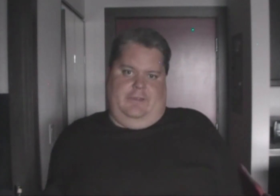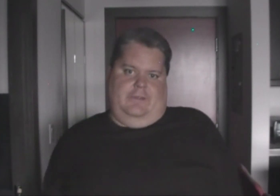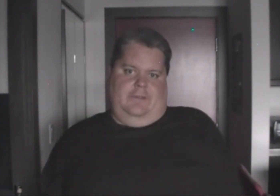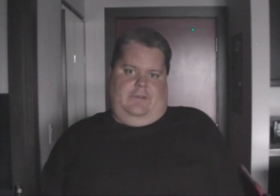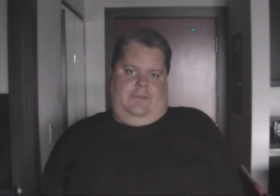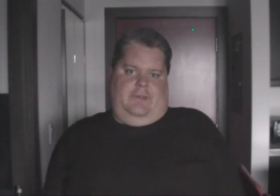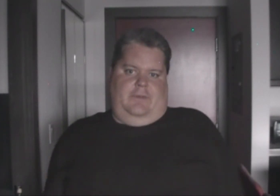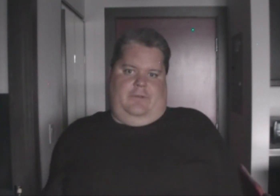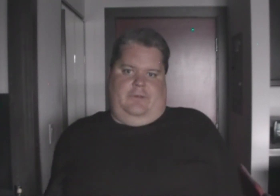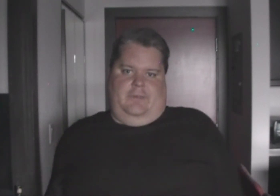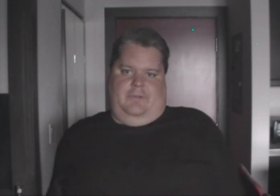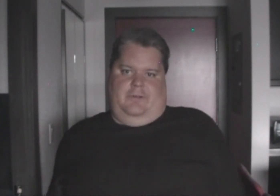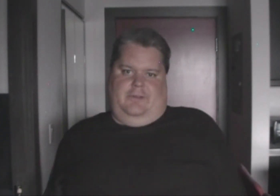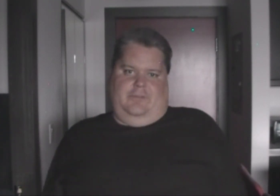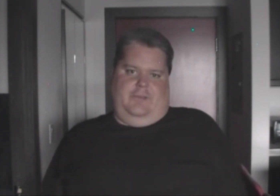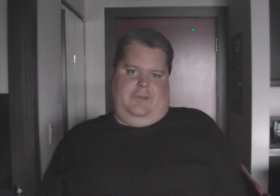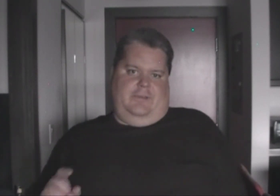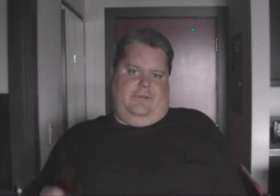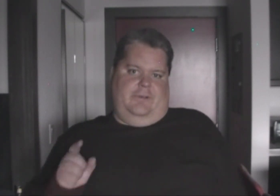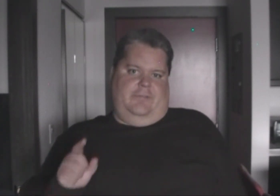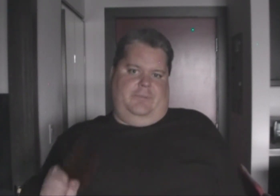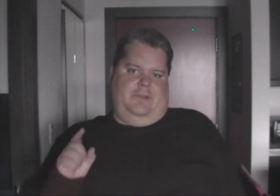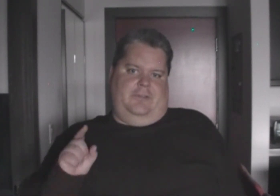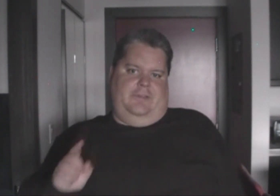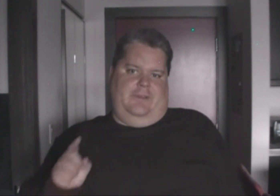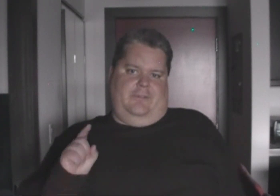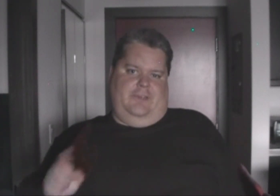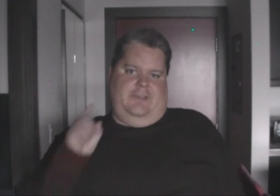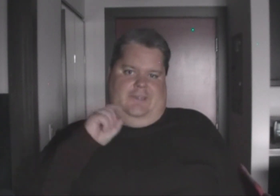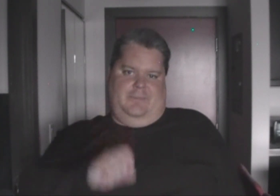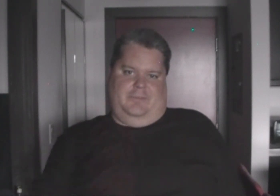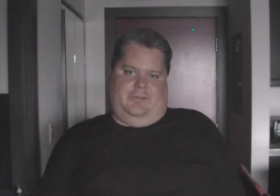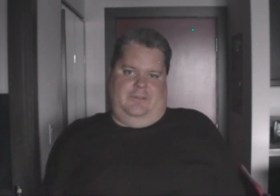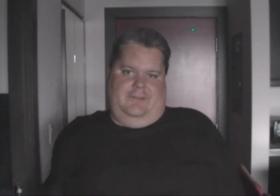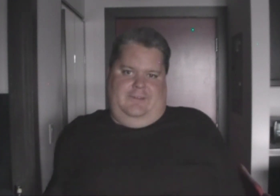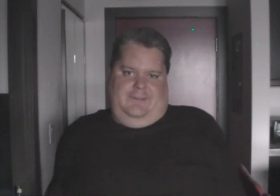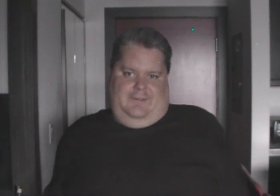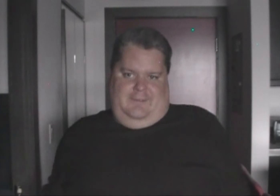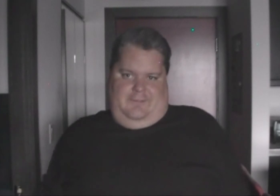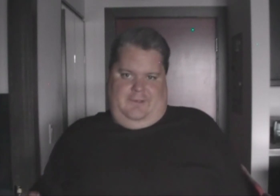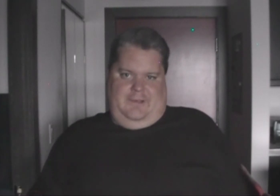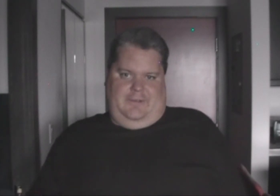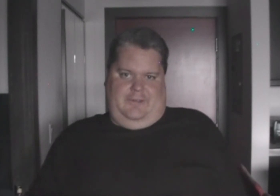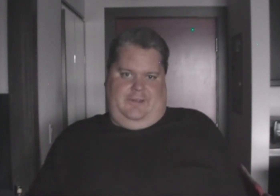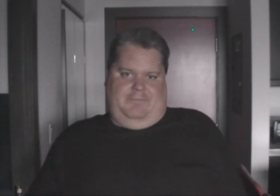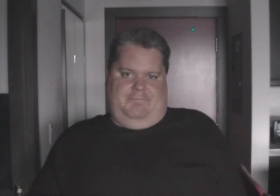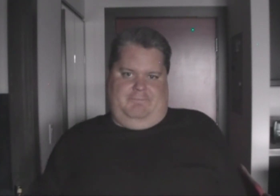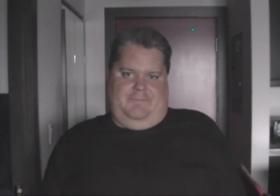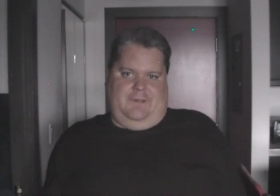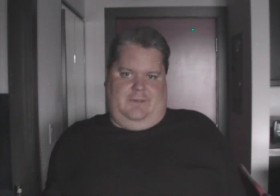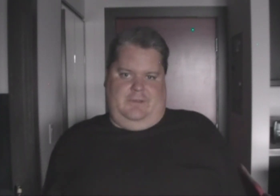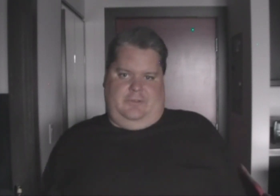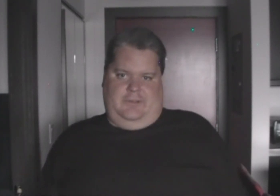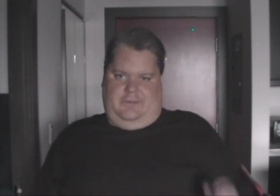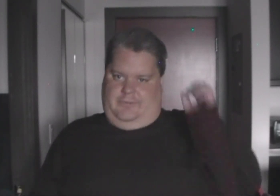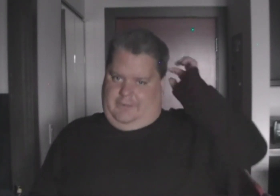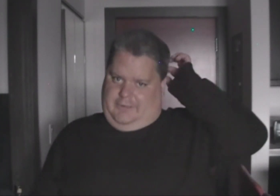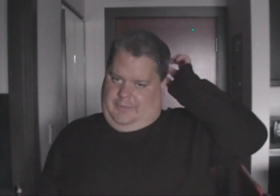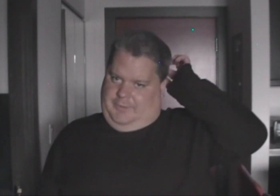Angry Rio Game Nerd, and he's very notorious for bashing LGN games. Very entertaining. Record in his channel if you like gaming,